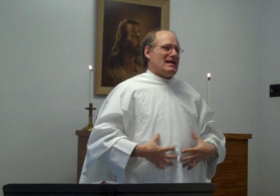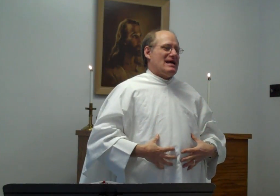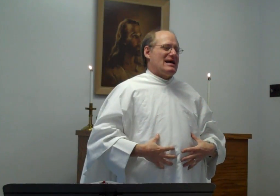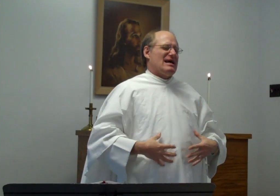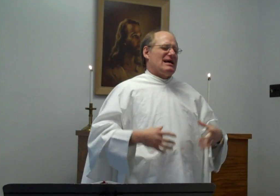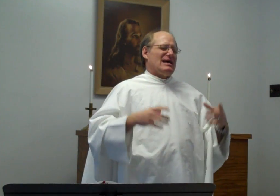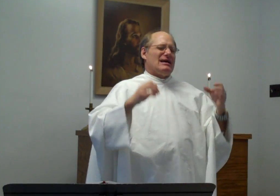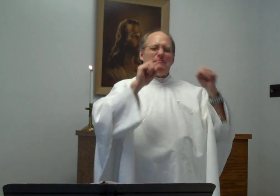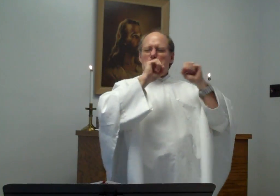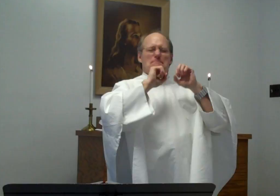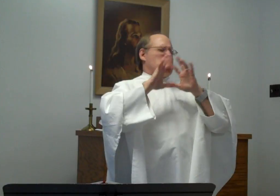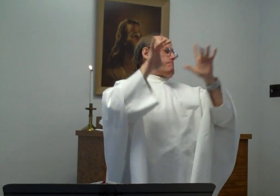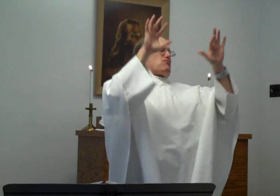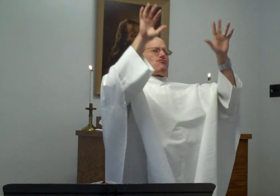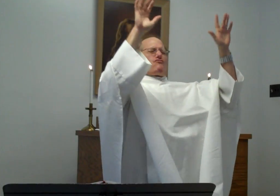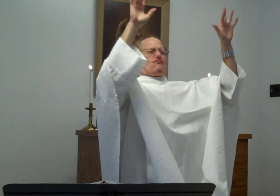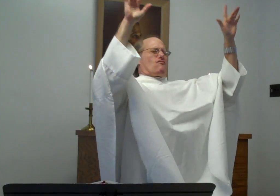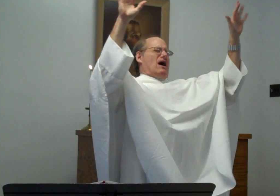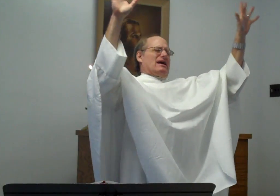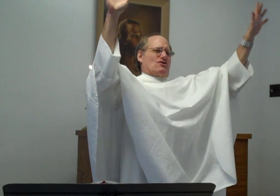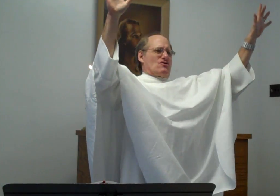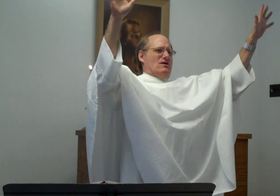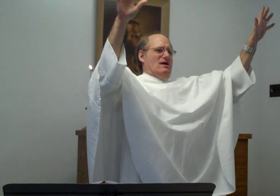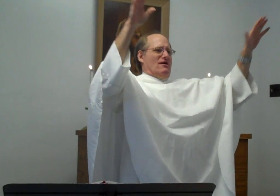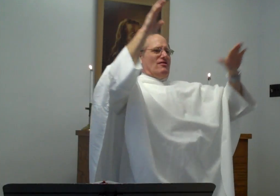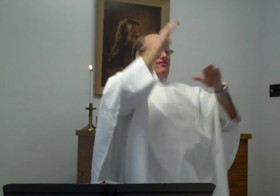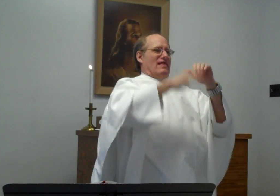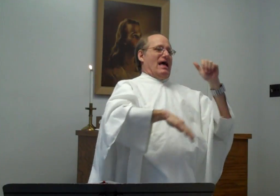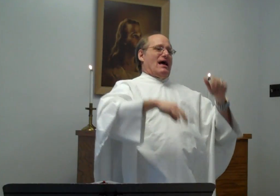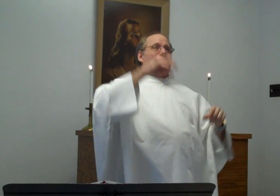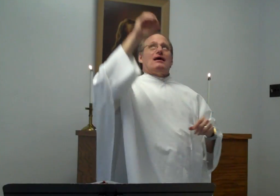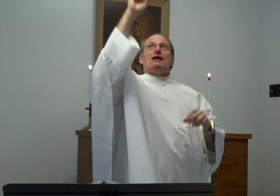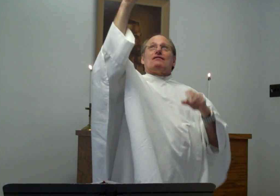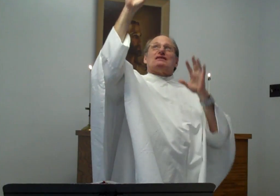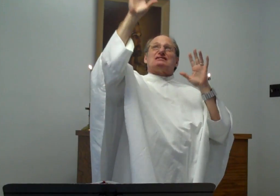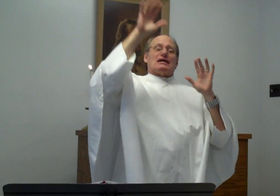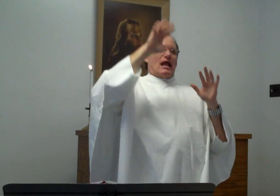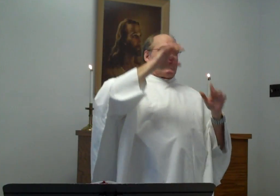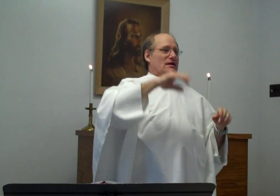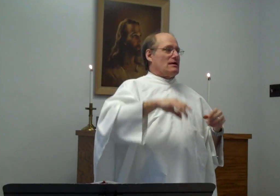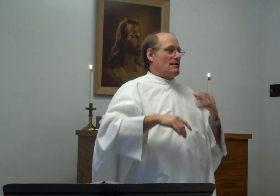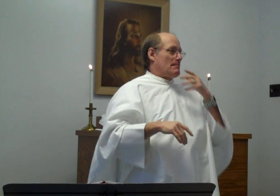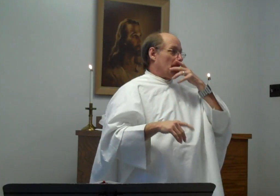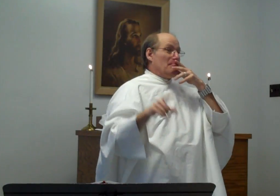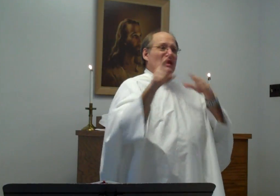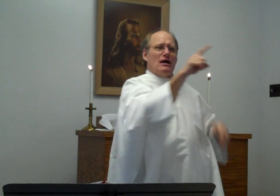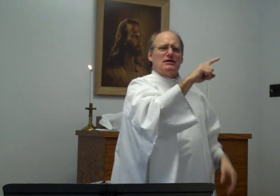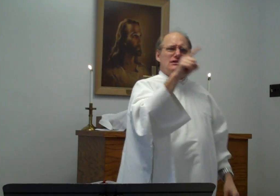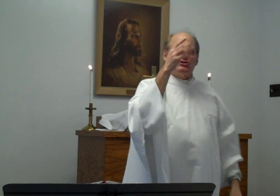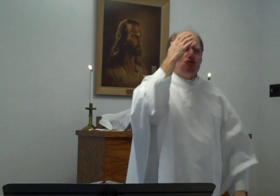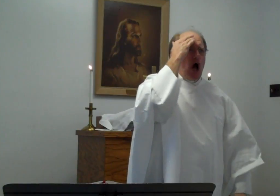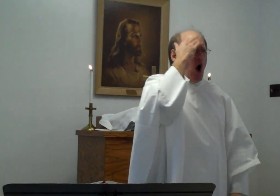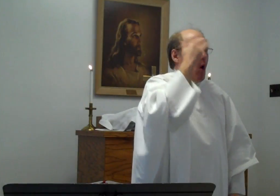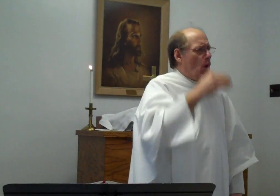brighter than the sunlight. Now, did you know